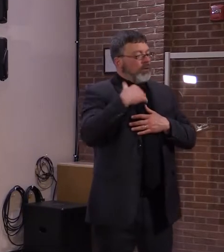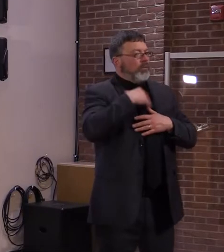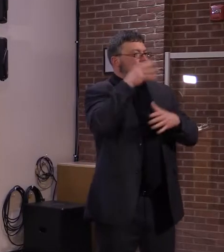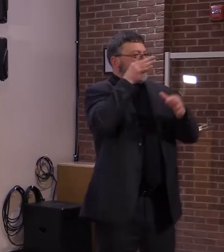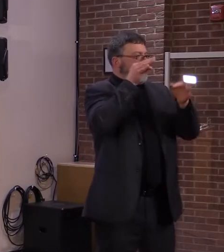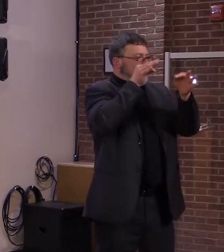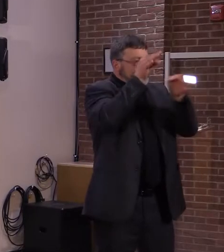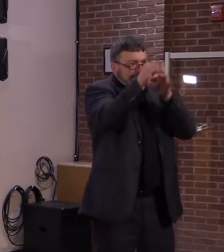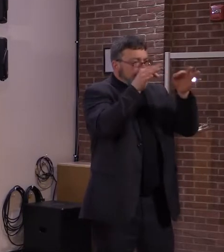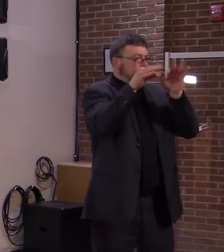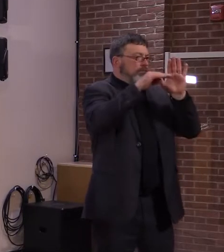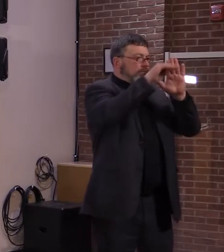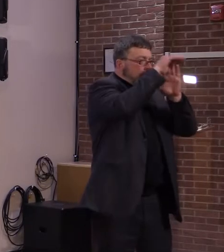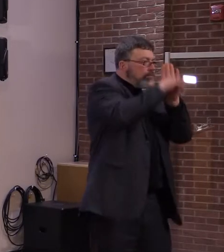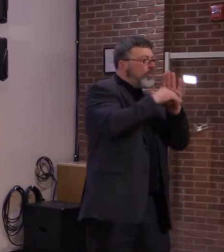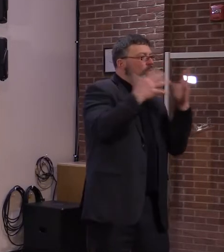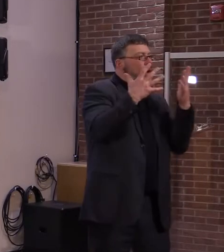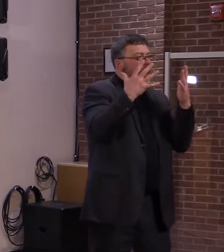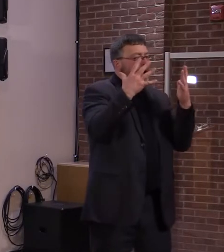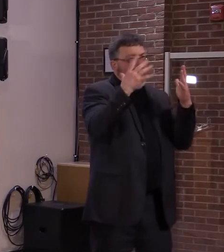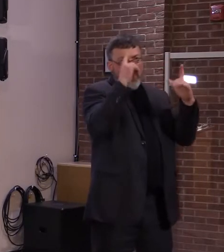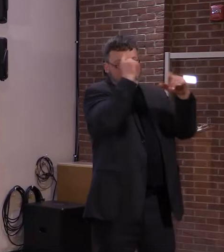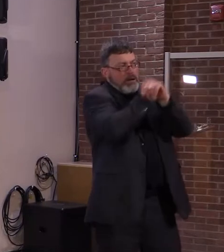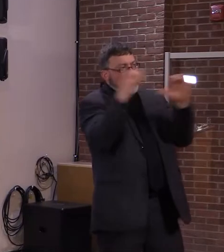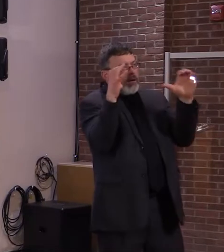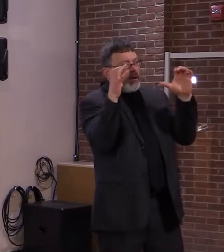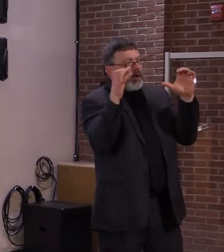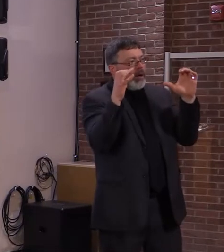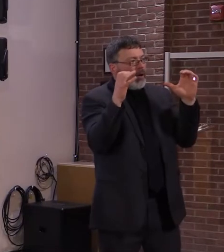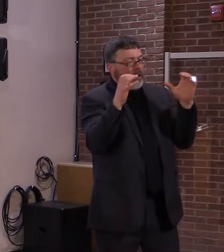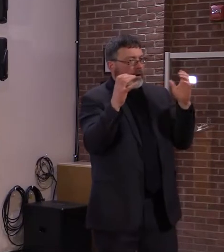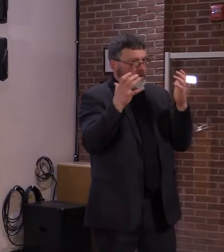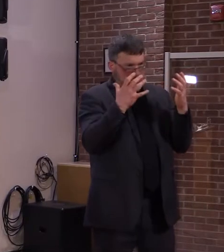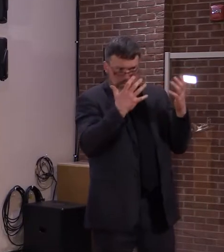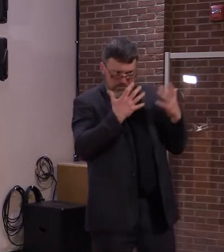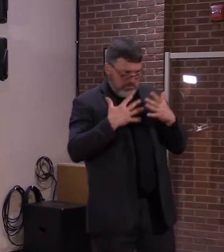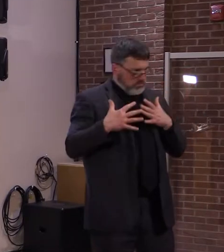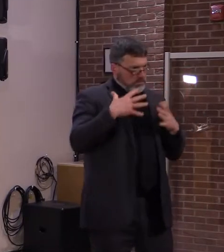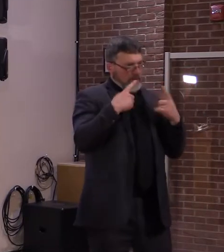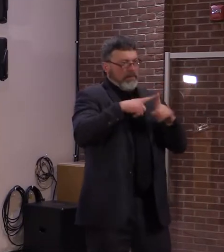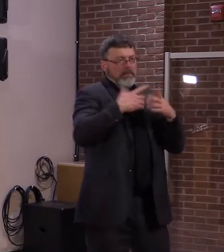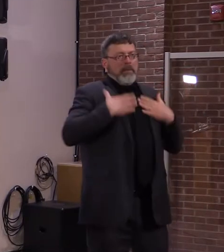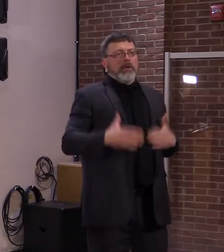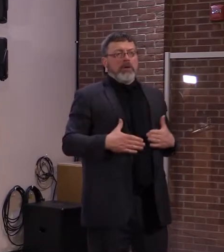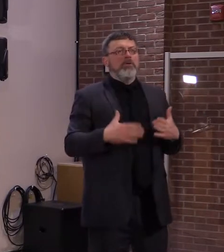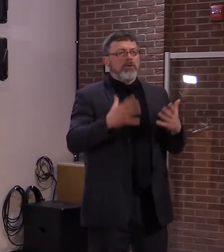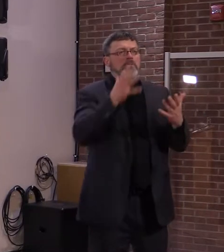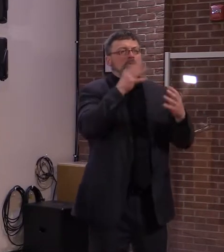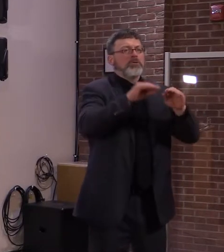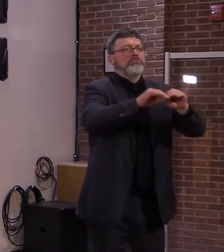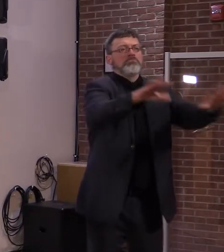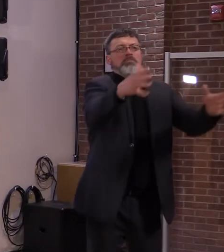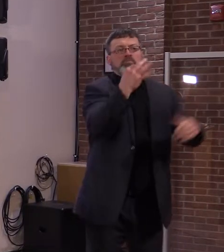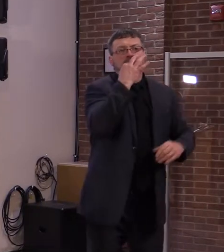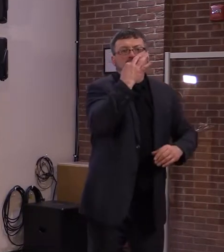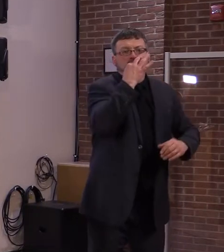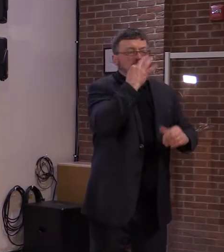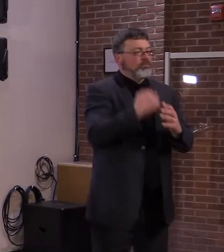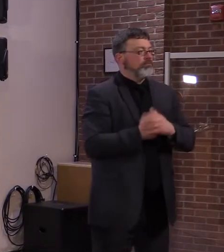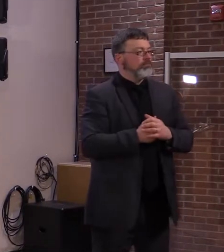president, who is having a press conference, which I believe at 12.15. So, stay tuned.